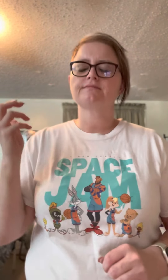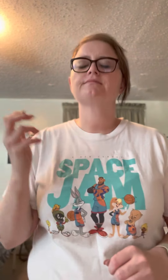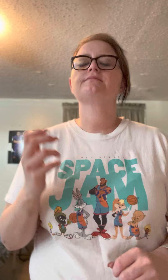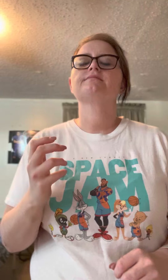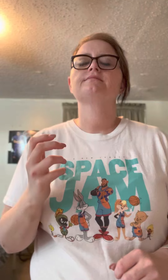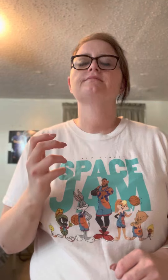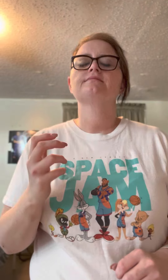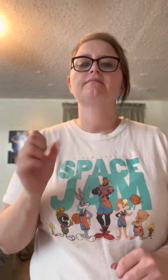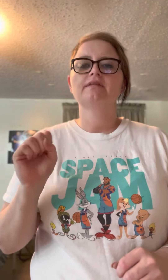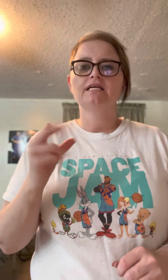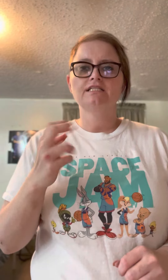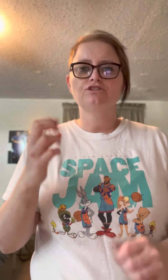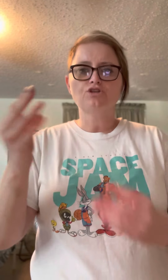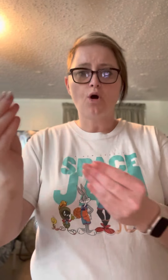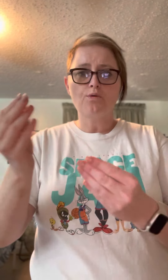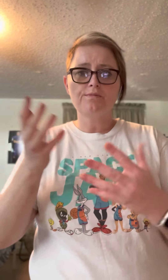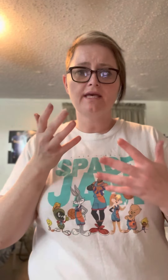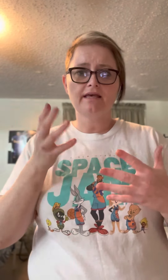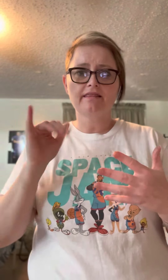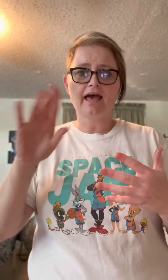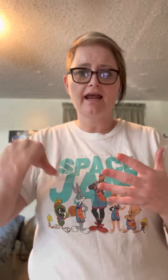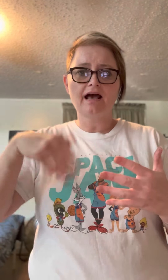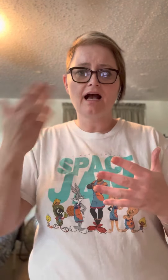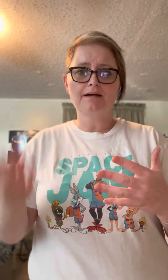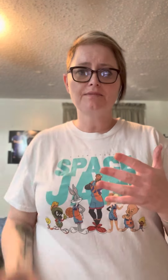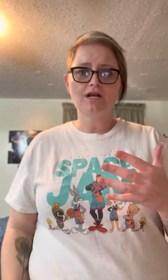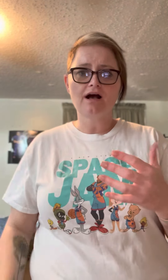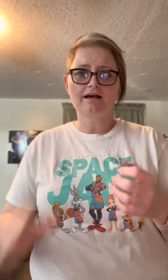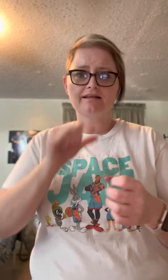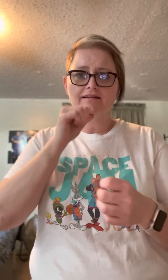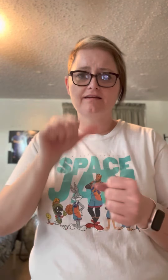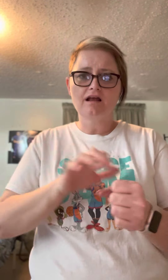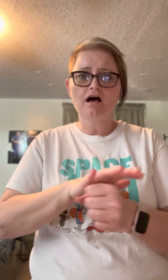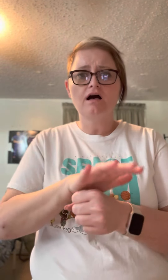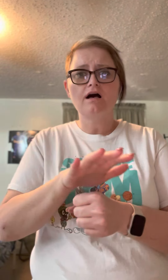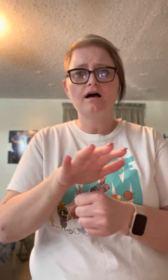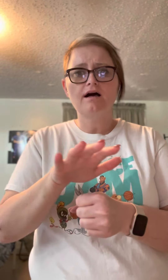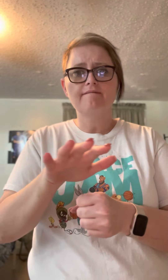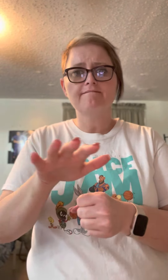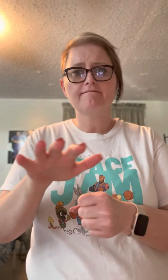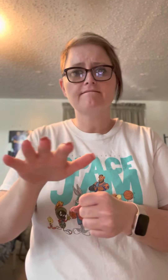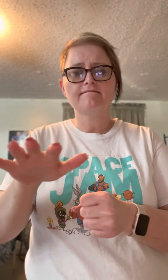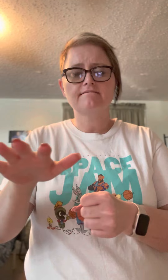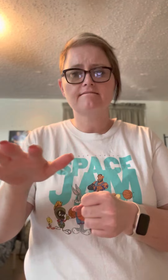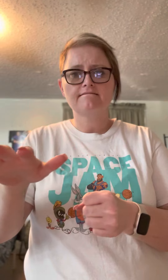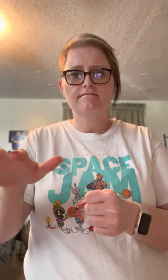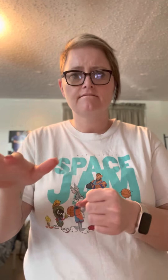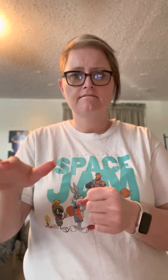She told me that I'm not enough And